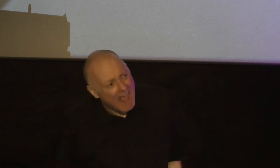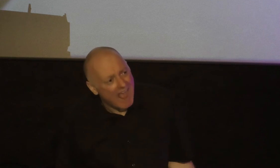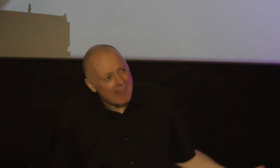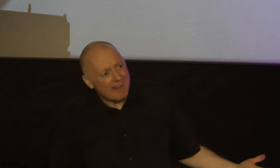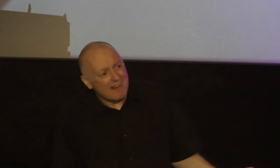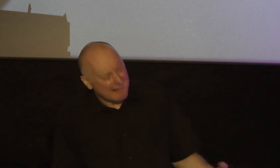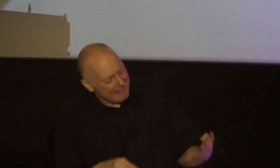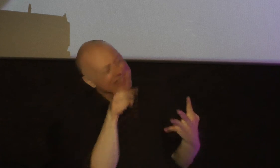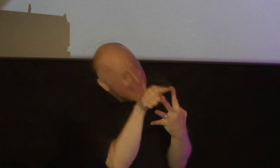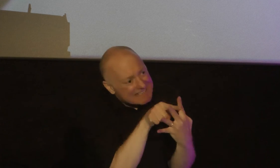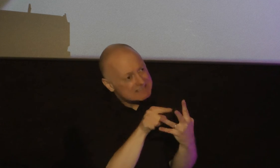this not this